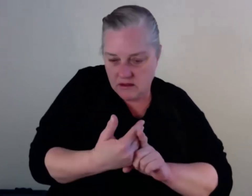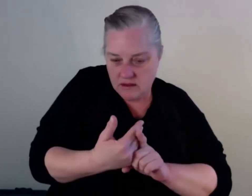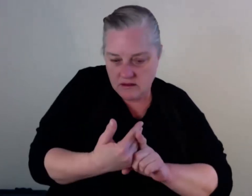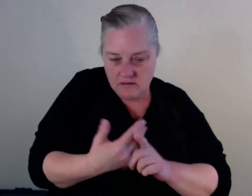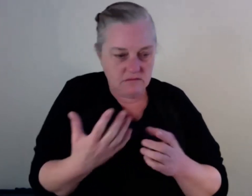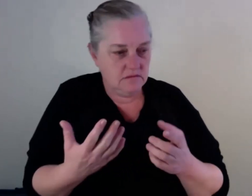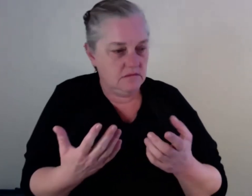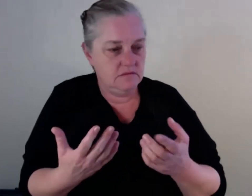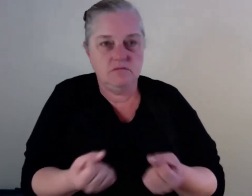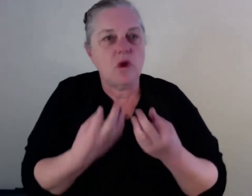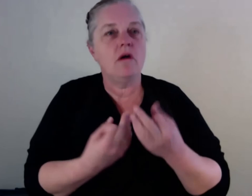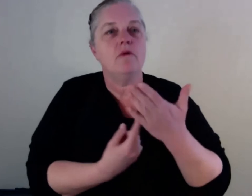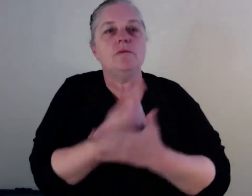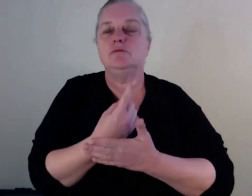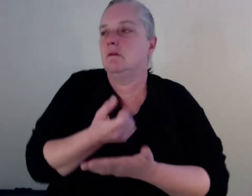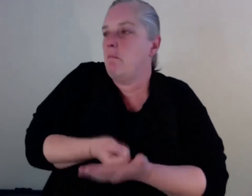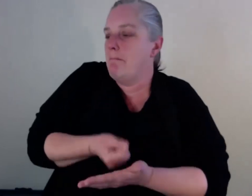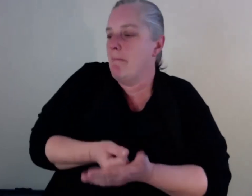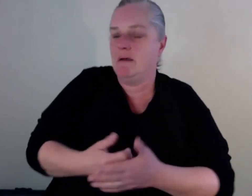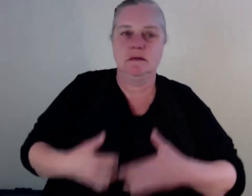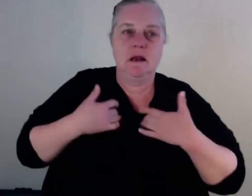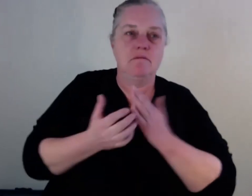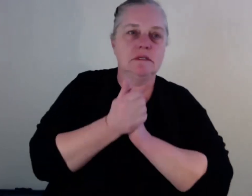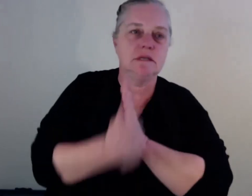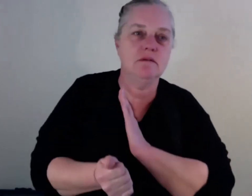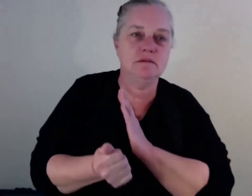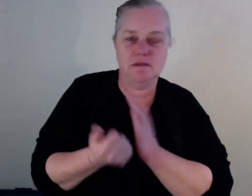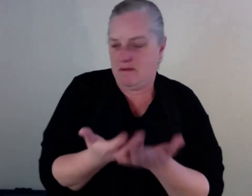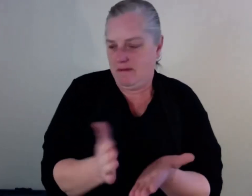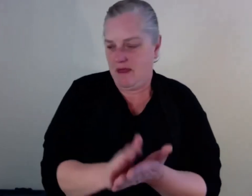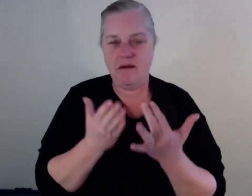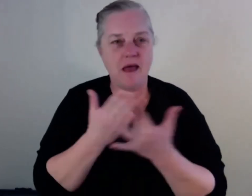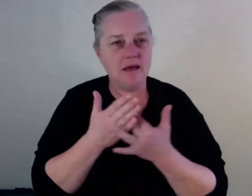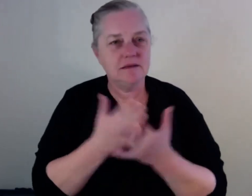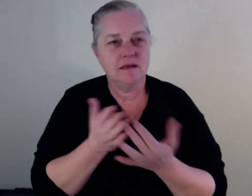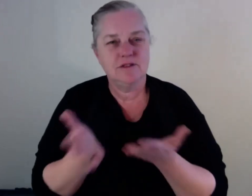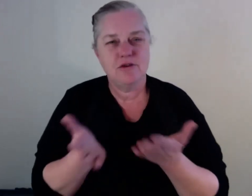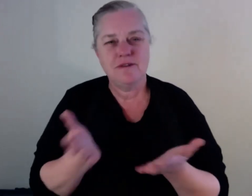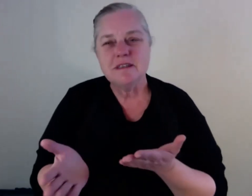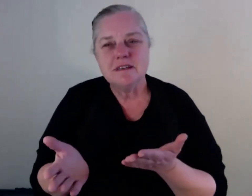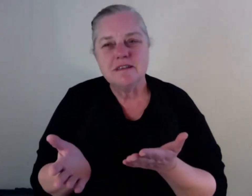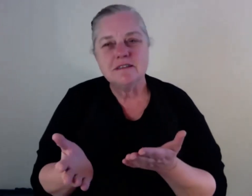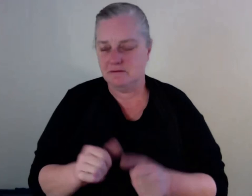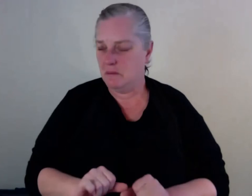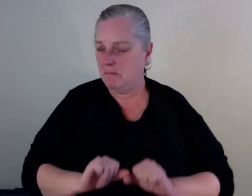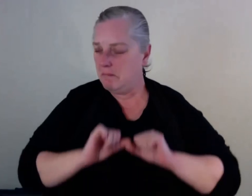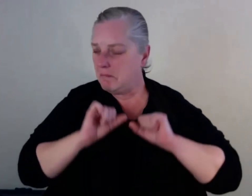access a support service? Um, you know, so that was a massive barrier for me. couldn't communicate, you know, uh,